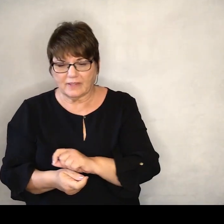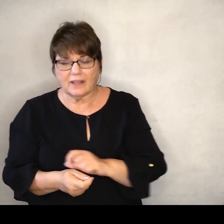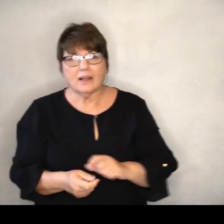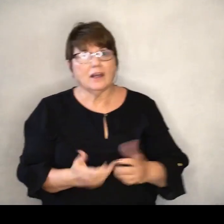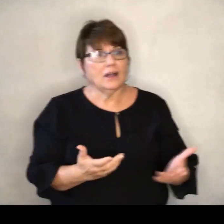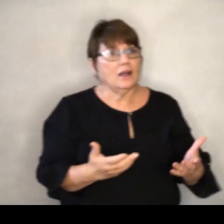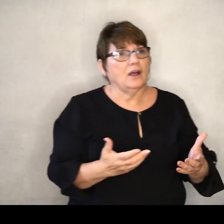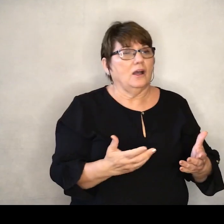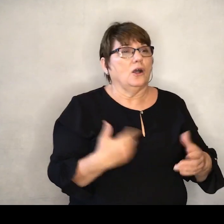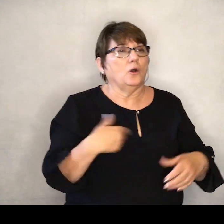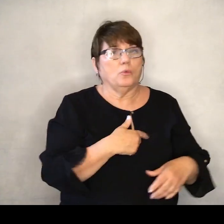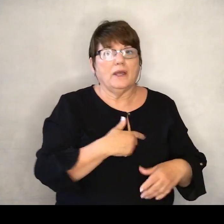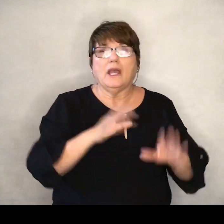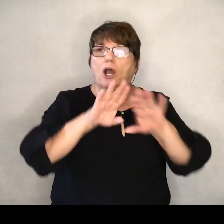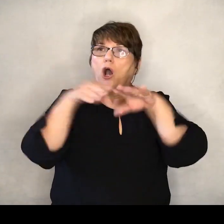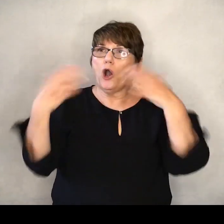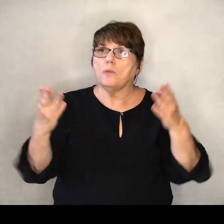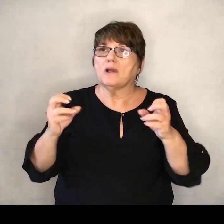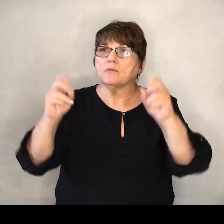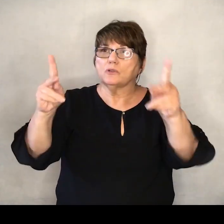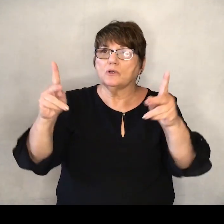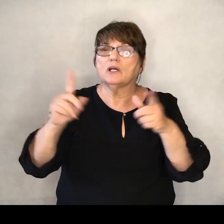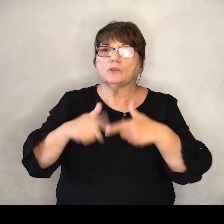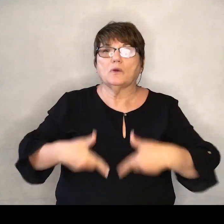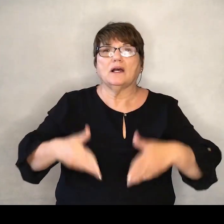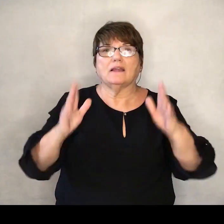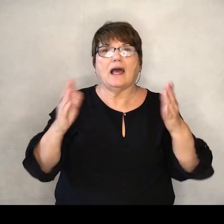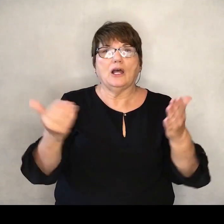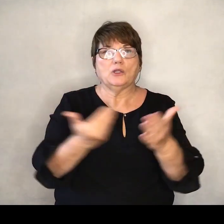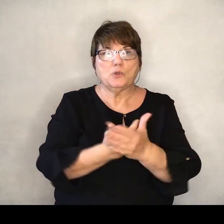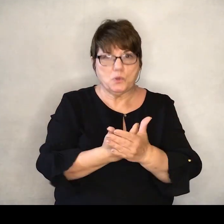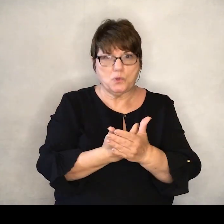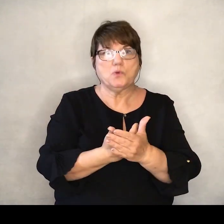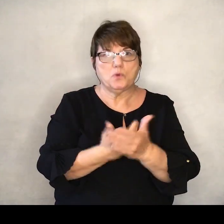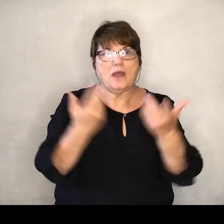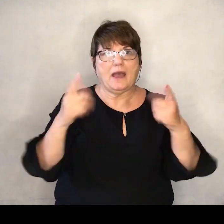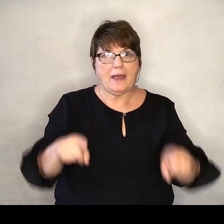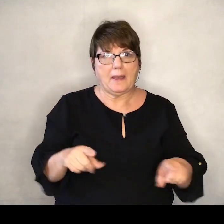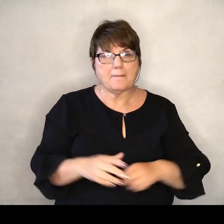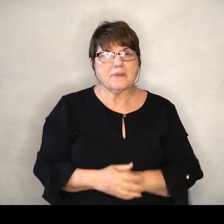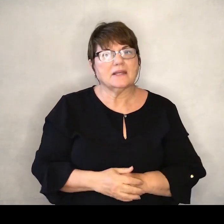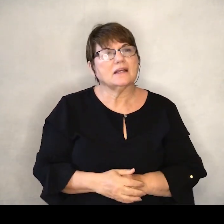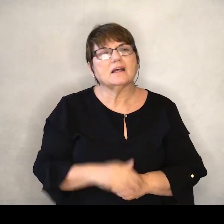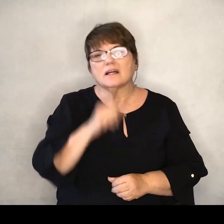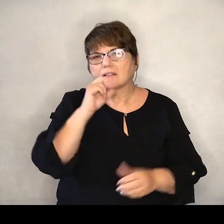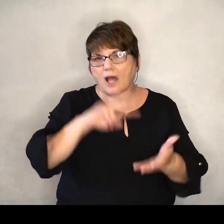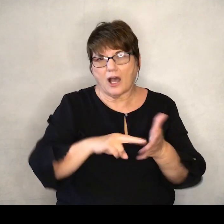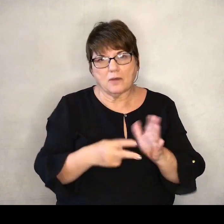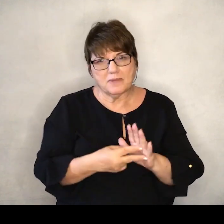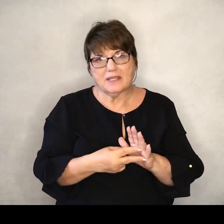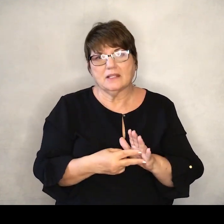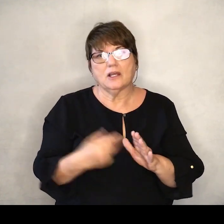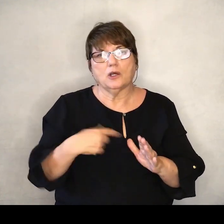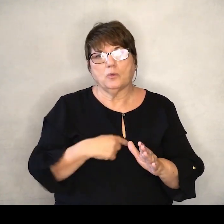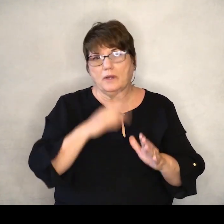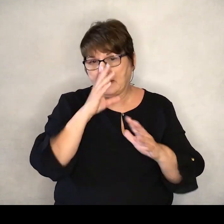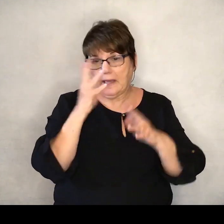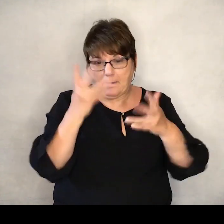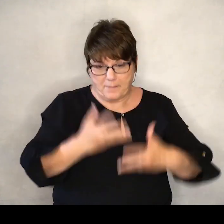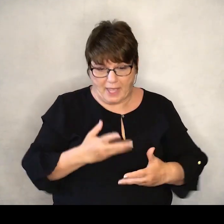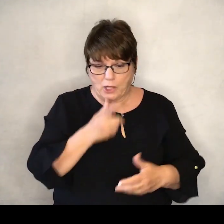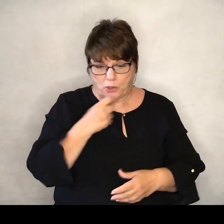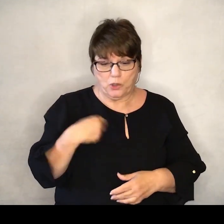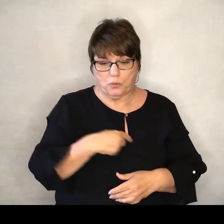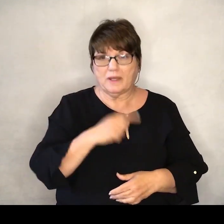and ways, we open the door to allowing the new to come in. That doesn't mean that we're abandoning who we